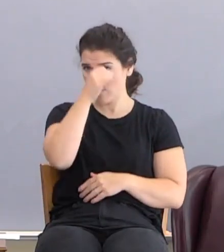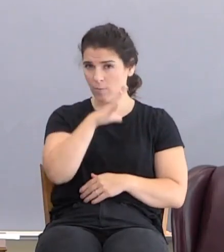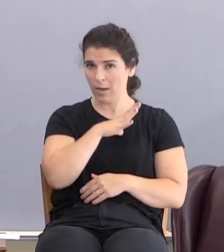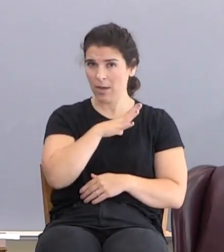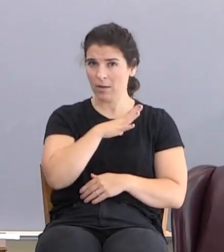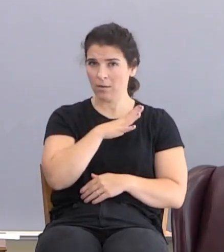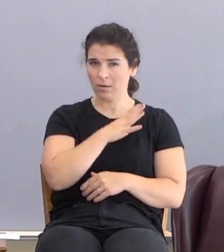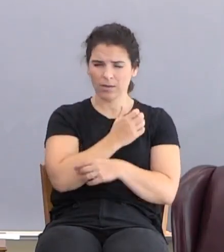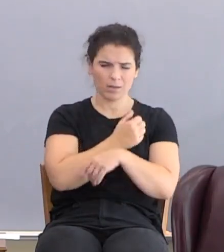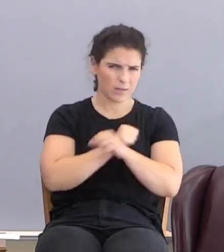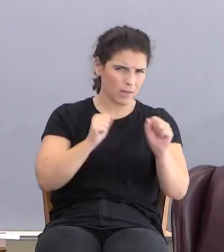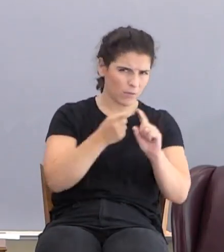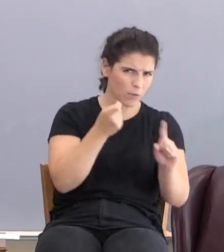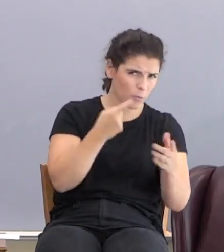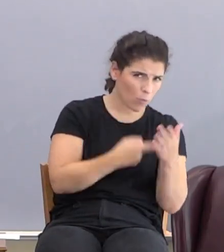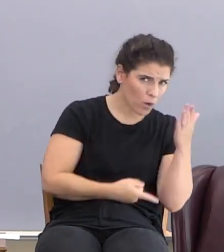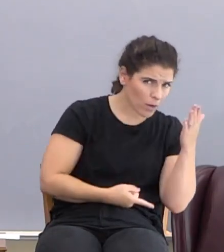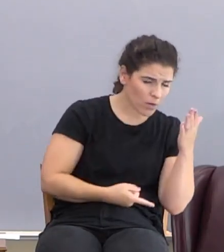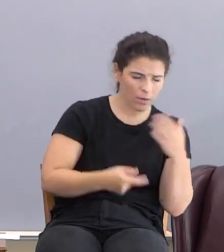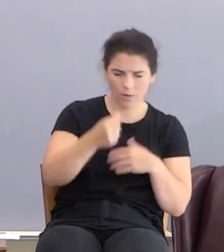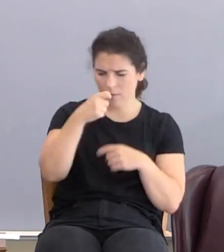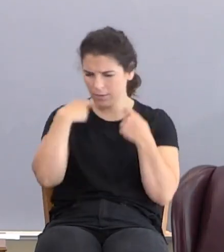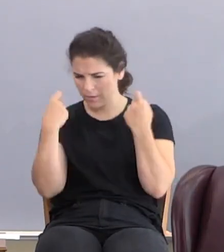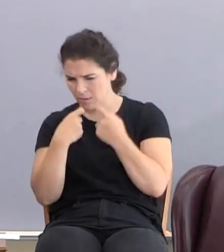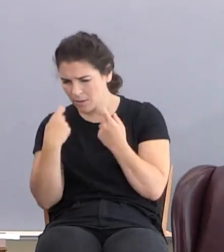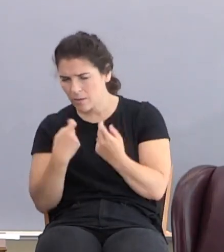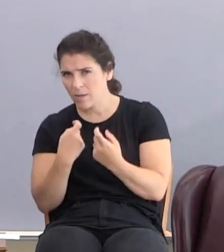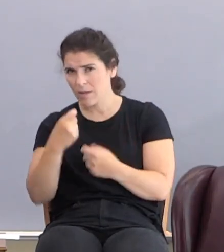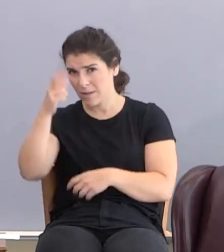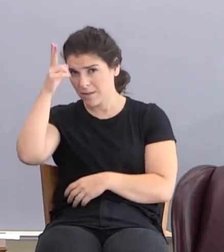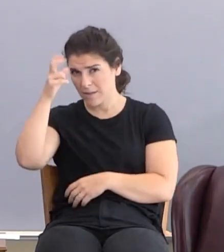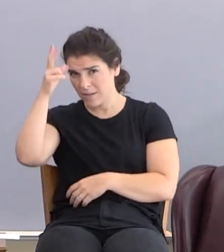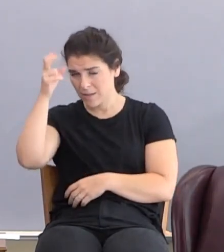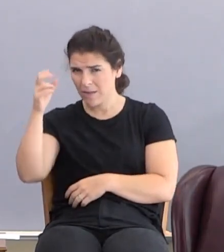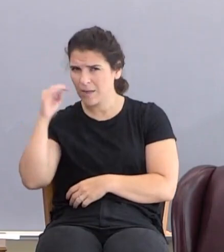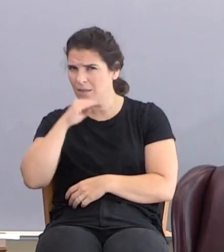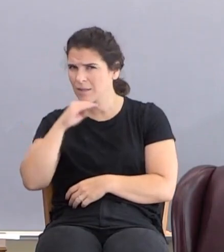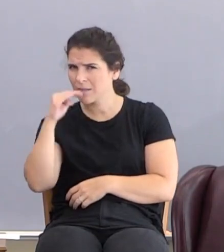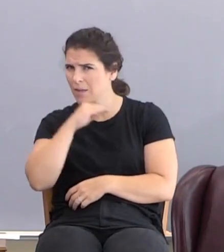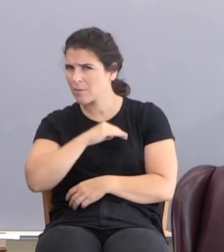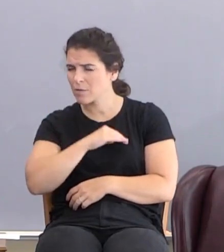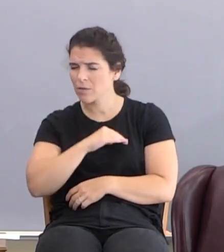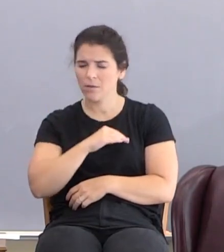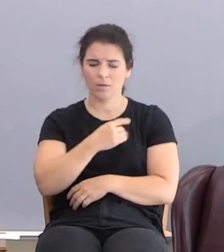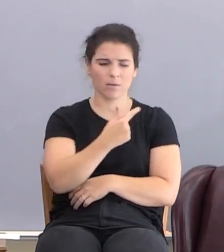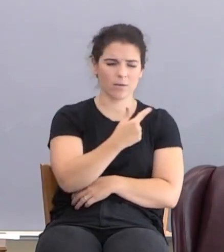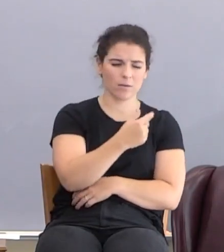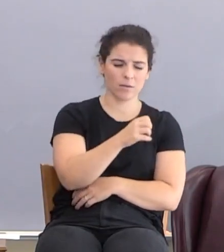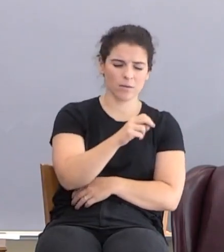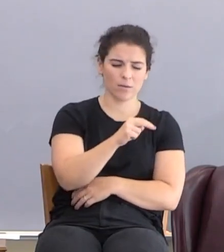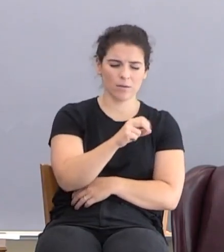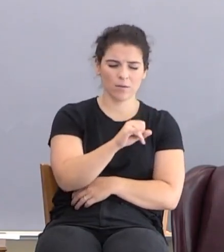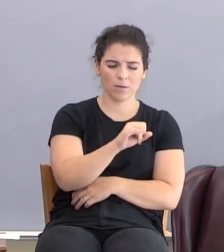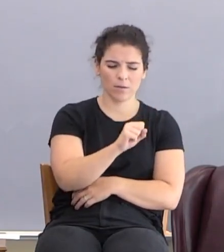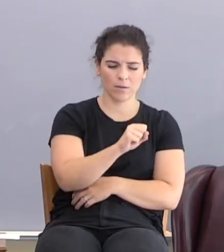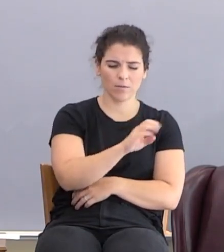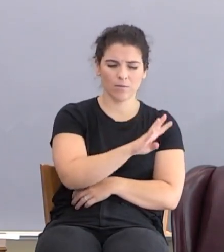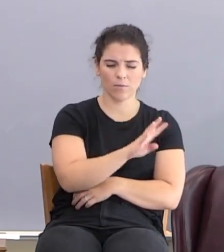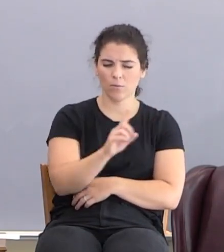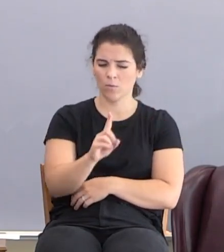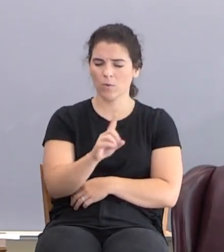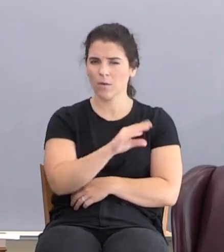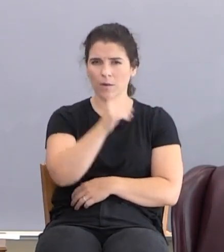deception. And Cain's going to, he said, I'm, Genesis 4, verse 1, Adam knew his wife Eve,